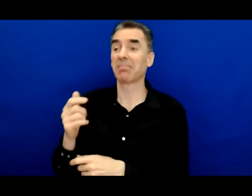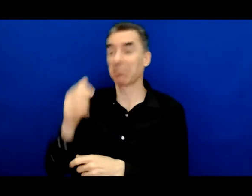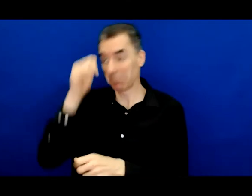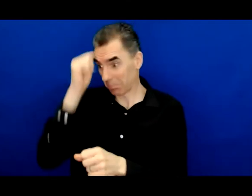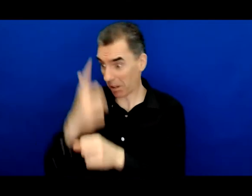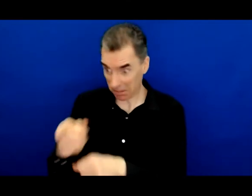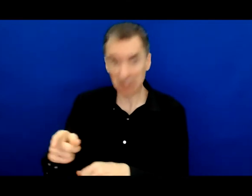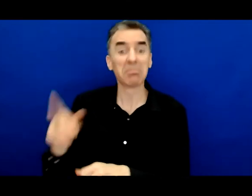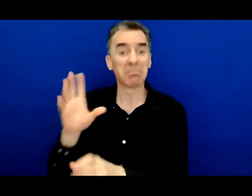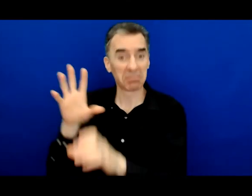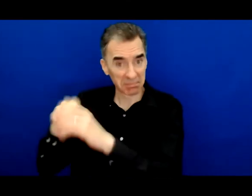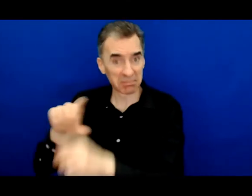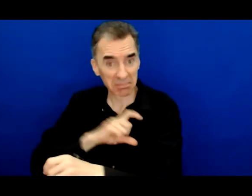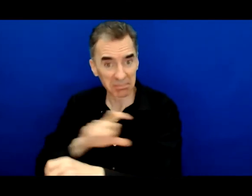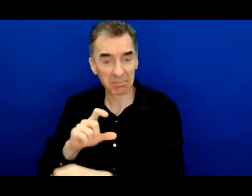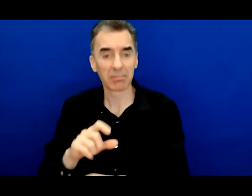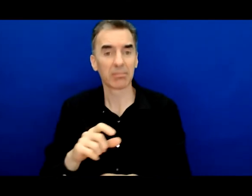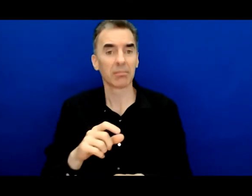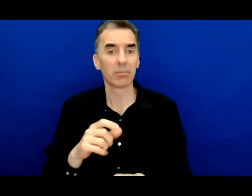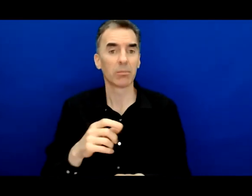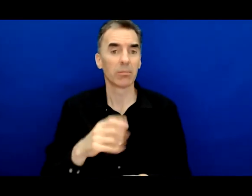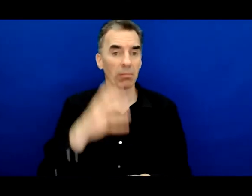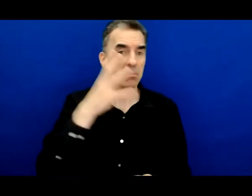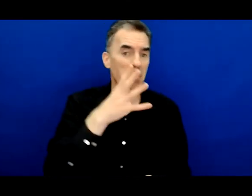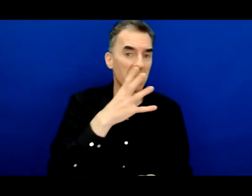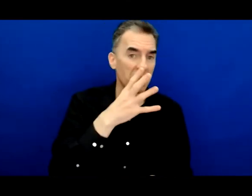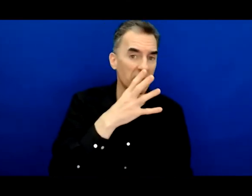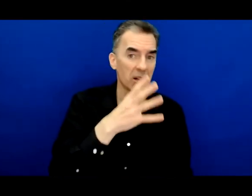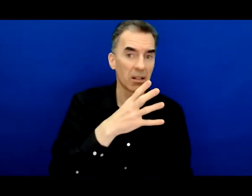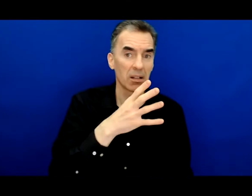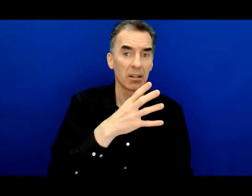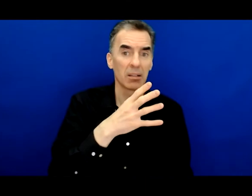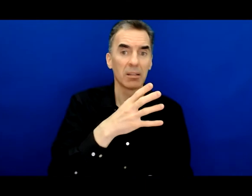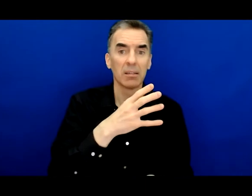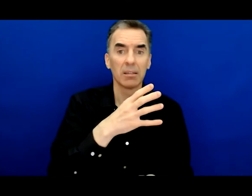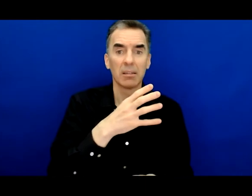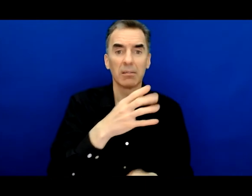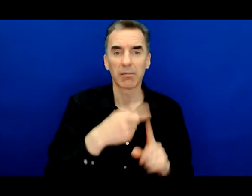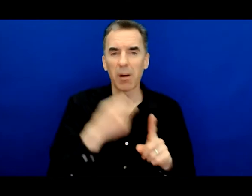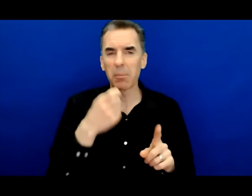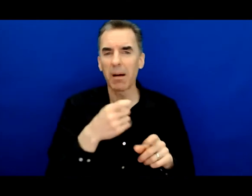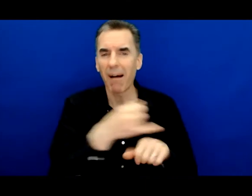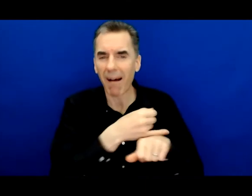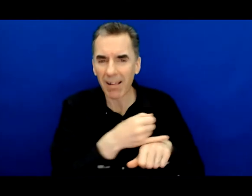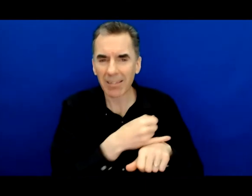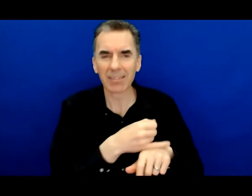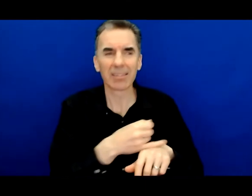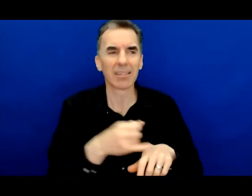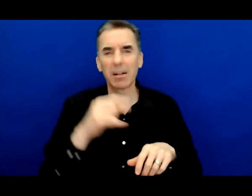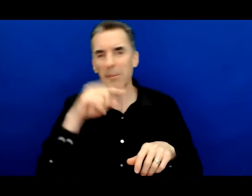a white father a black mother a Caribbean background like those things leave me very open to